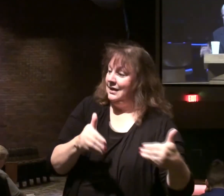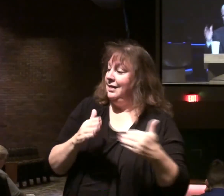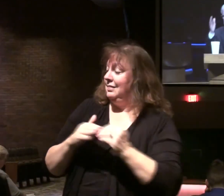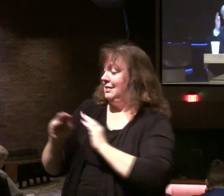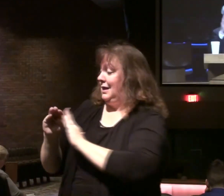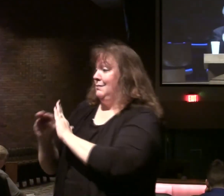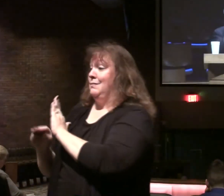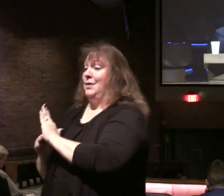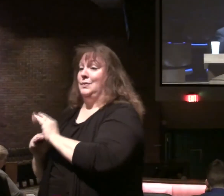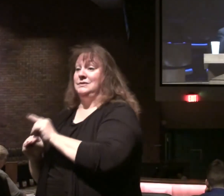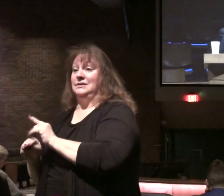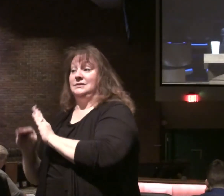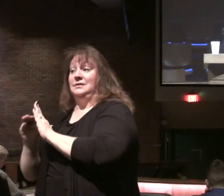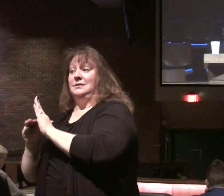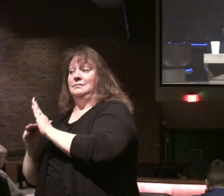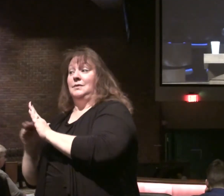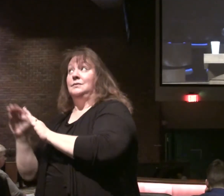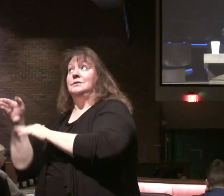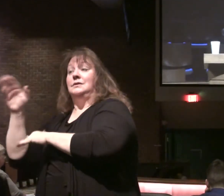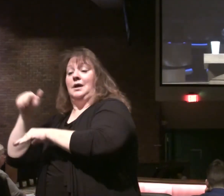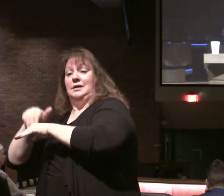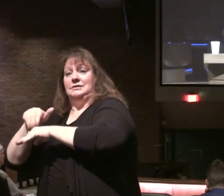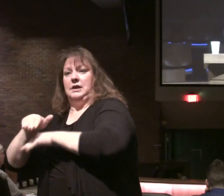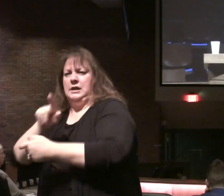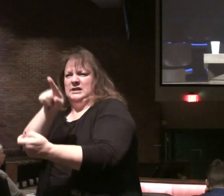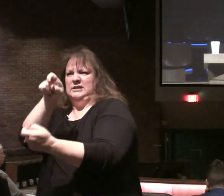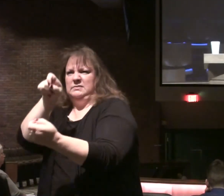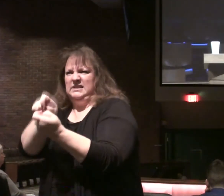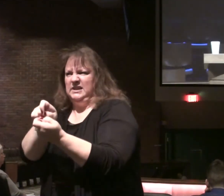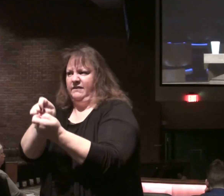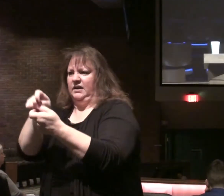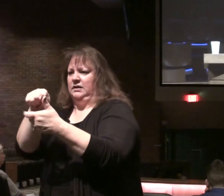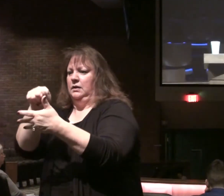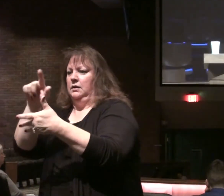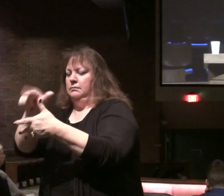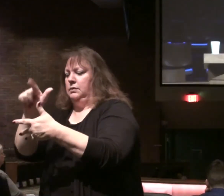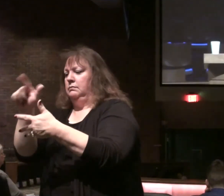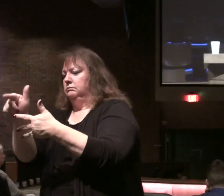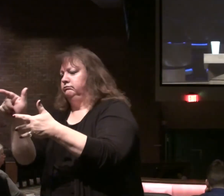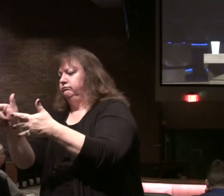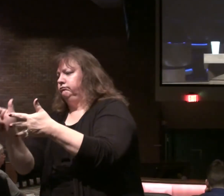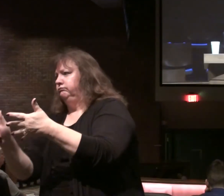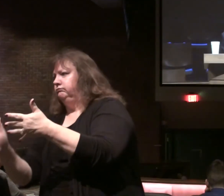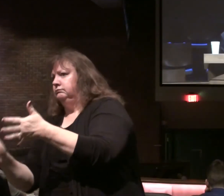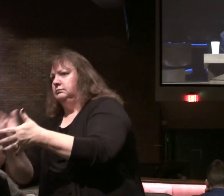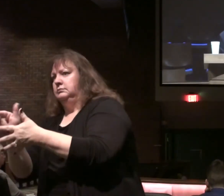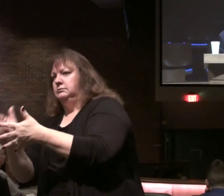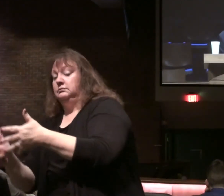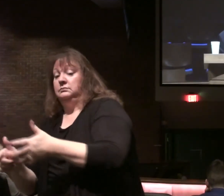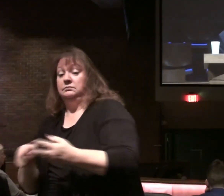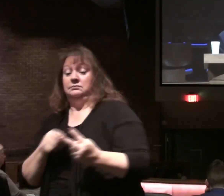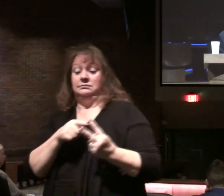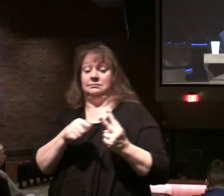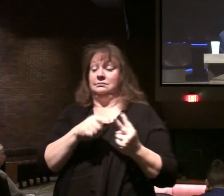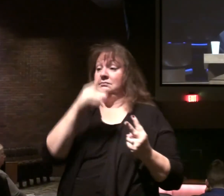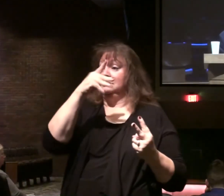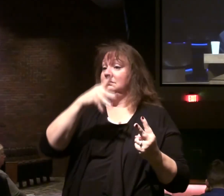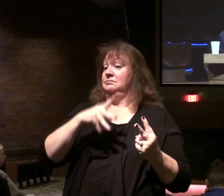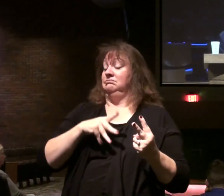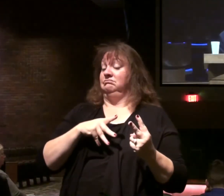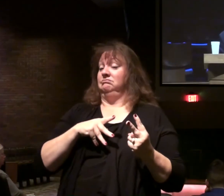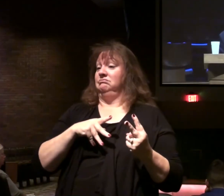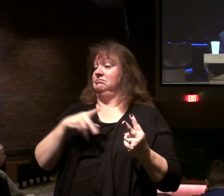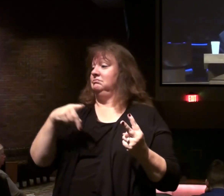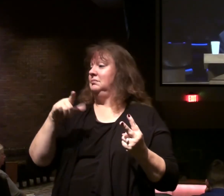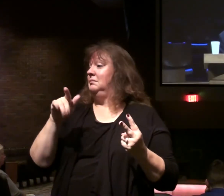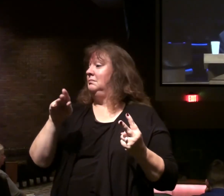Moses was sent. With specific plagues. One after another. These men have the power. To bring these